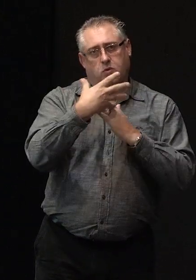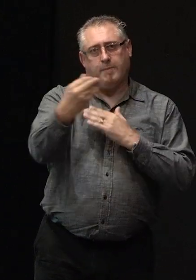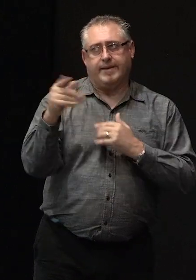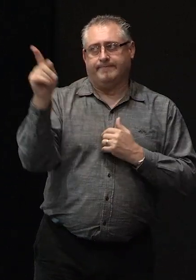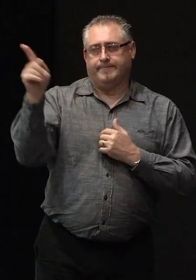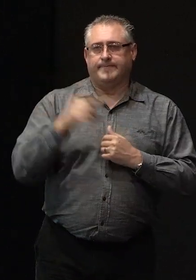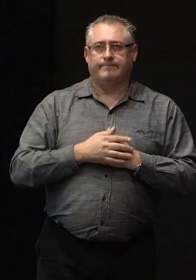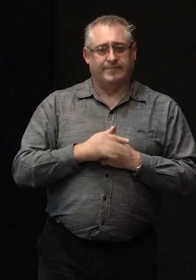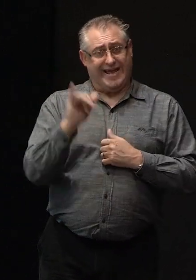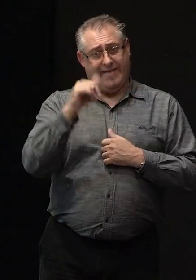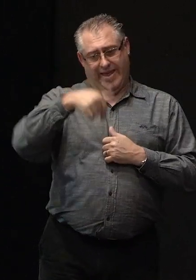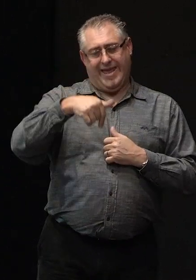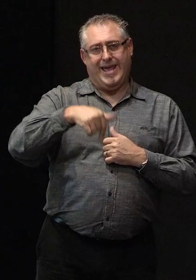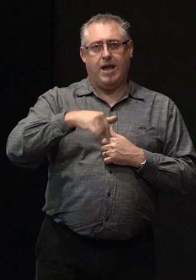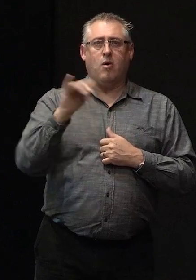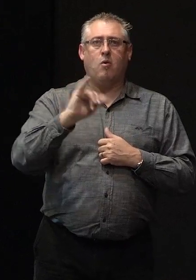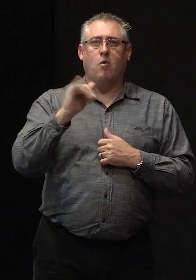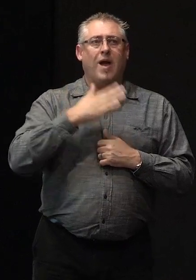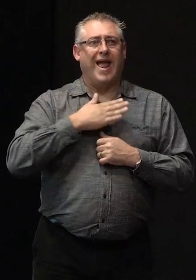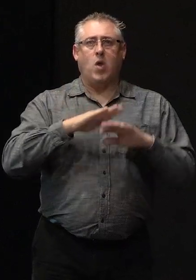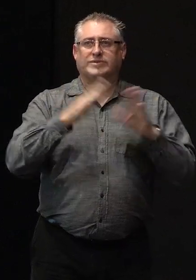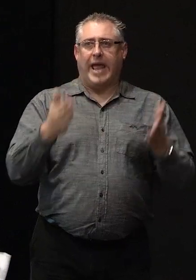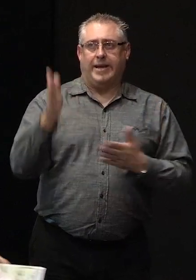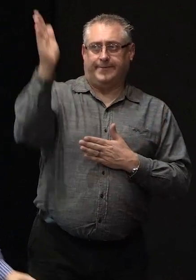this either from here or from our stand